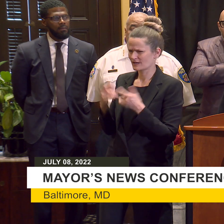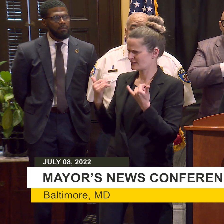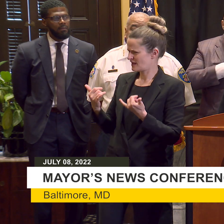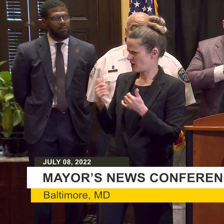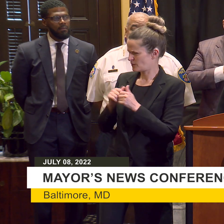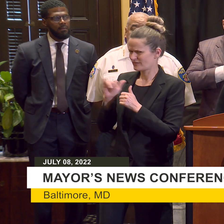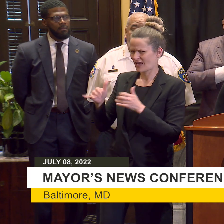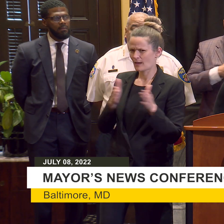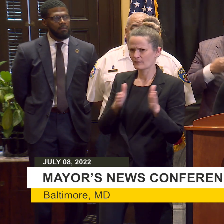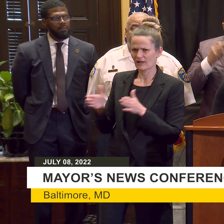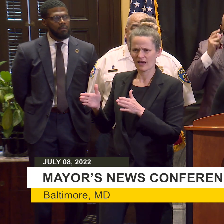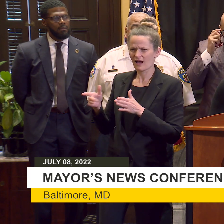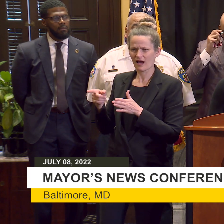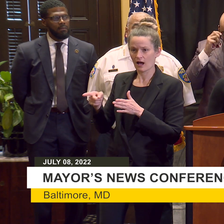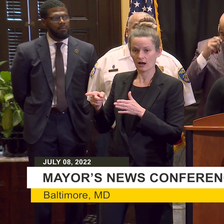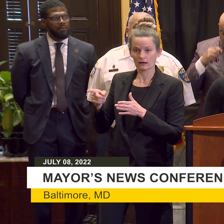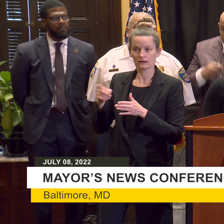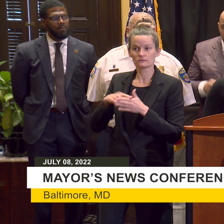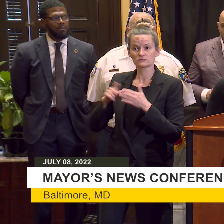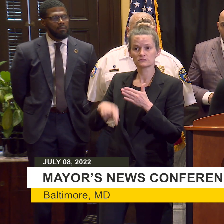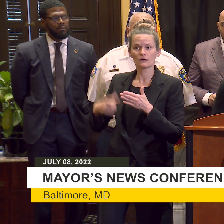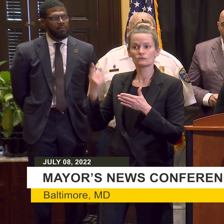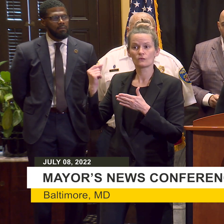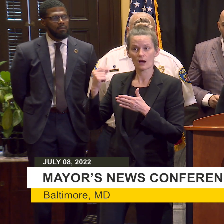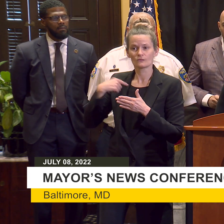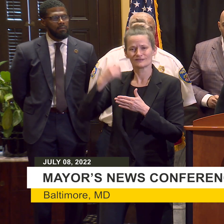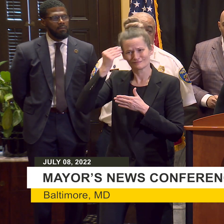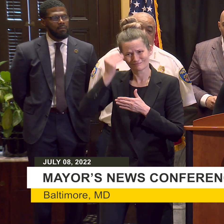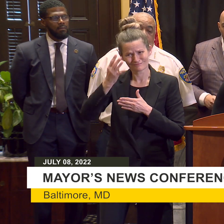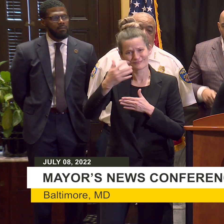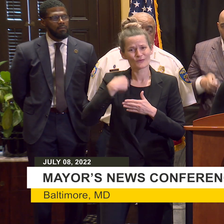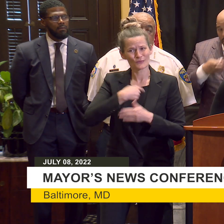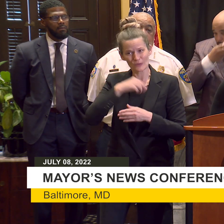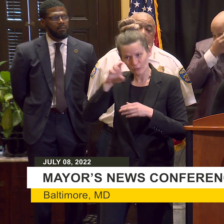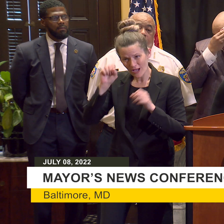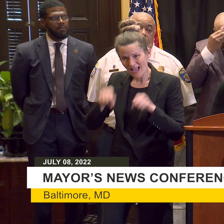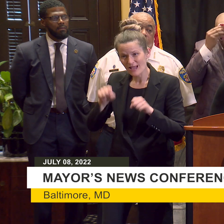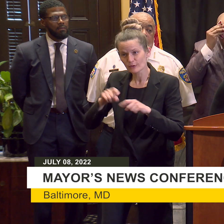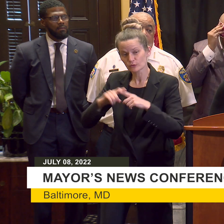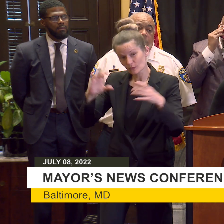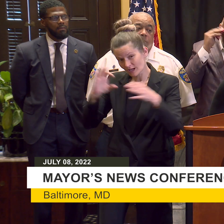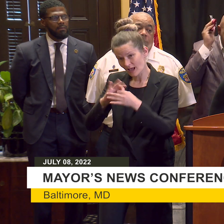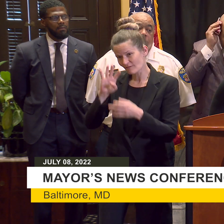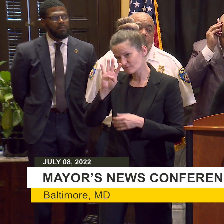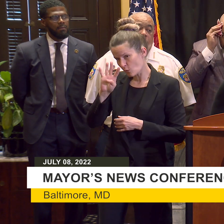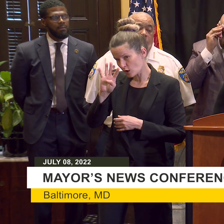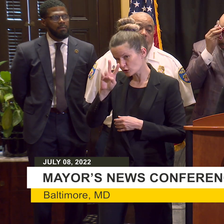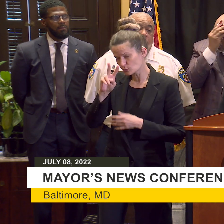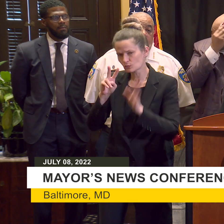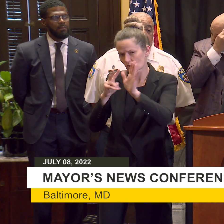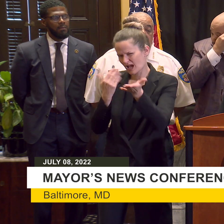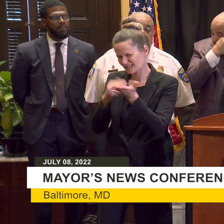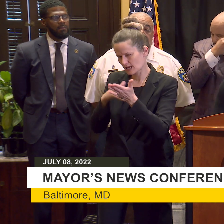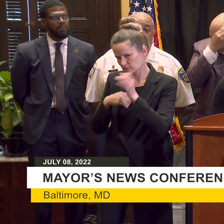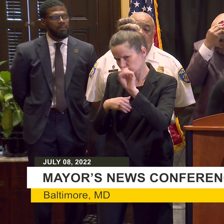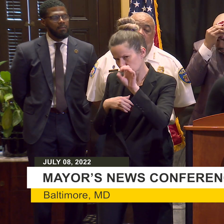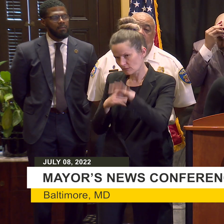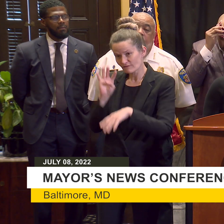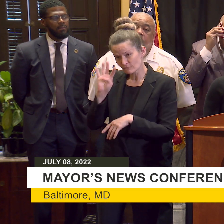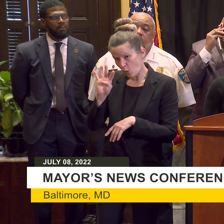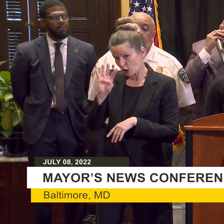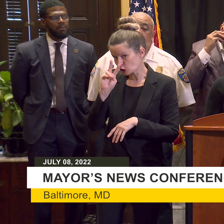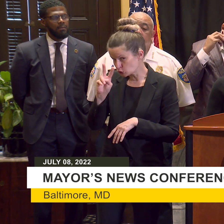results from that plan? Well let me tell you, we've been able to connect 42, let me repeat, 42 young people to employment